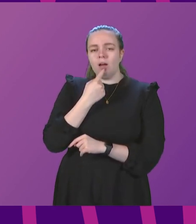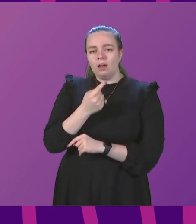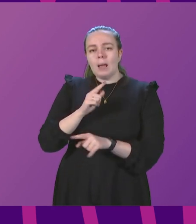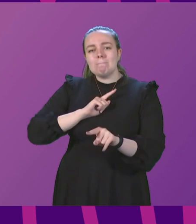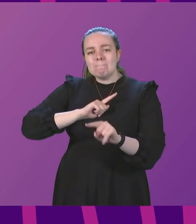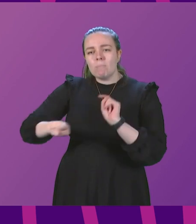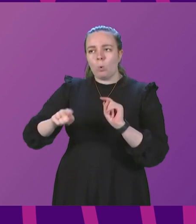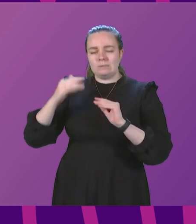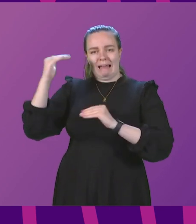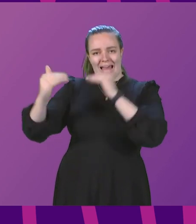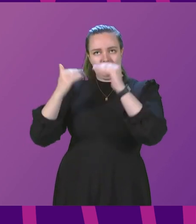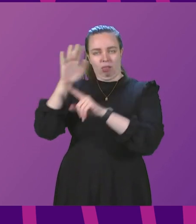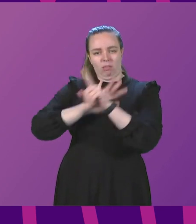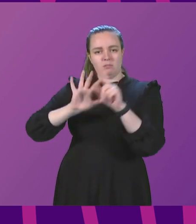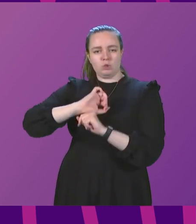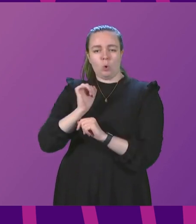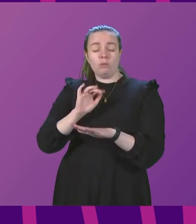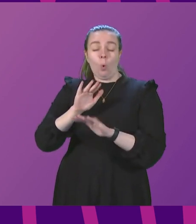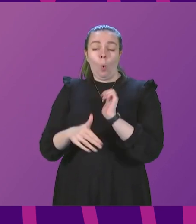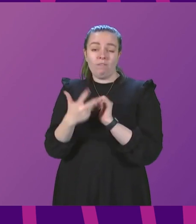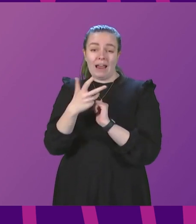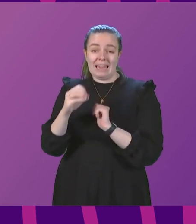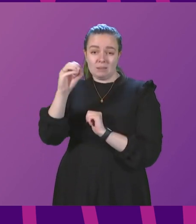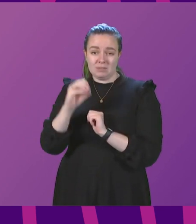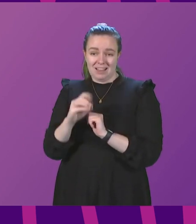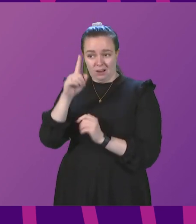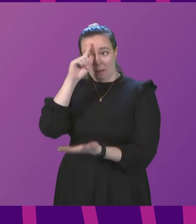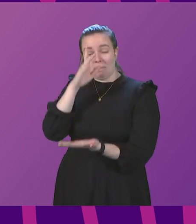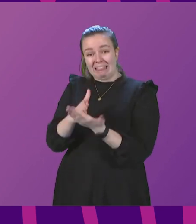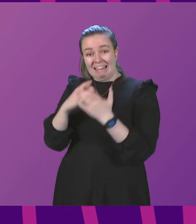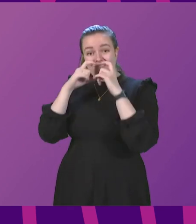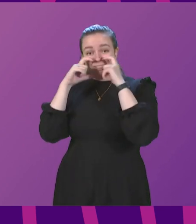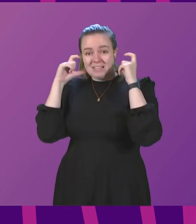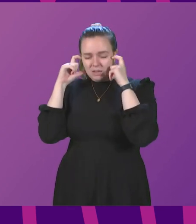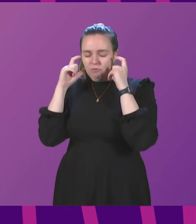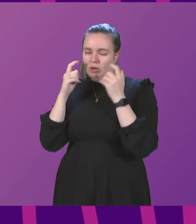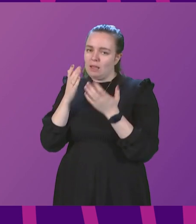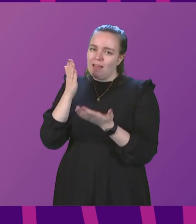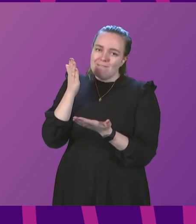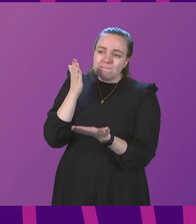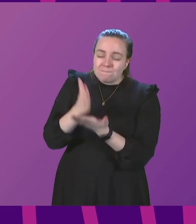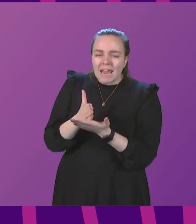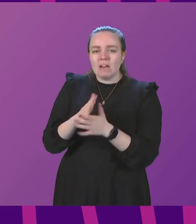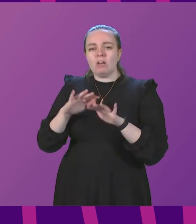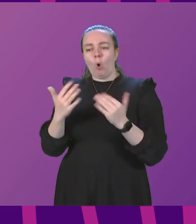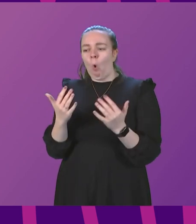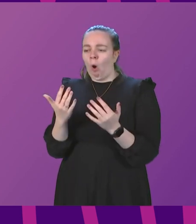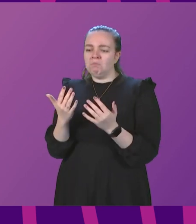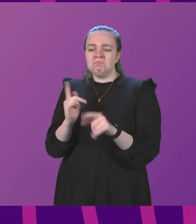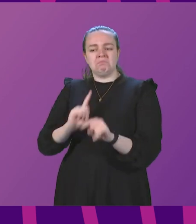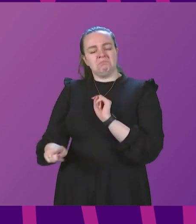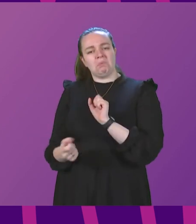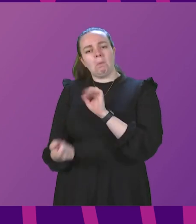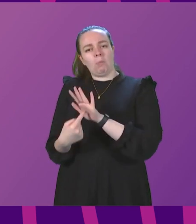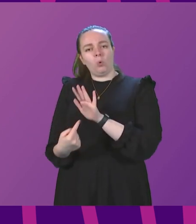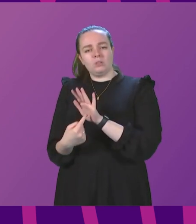of adults in Scotland, more than 80%, in fact, believe that wearing a face covering is very or fairly important. So